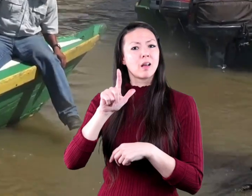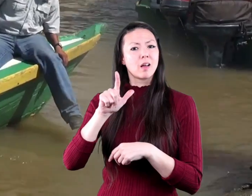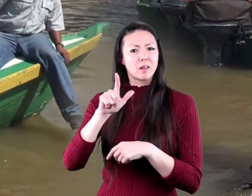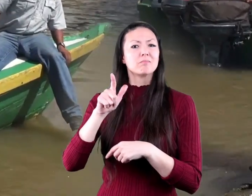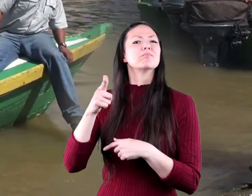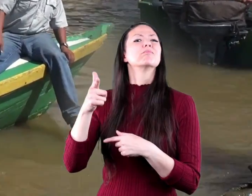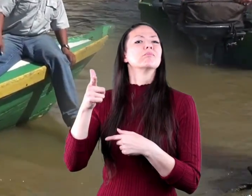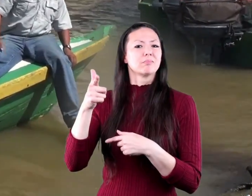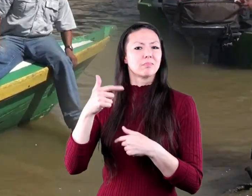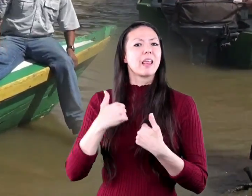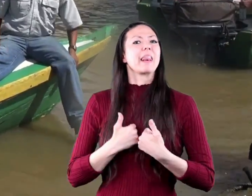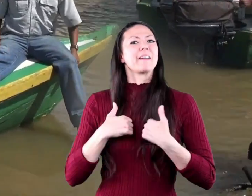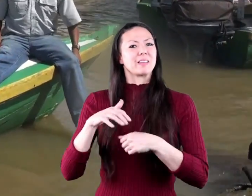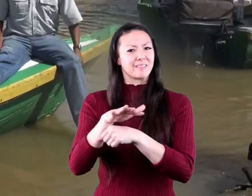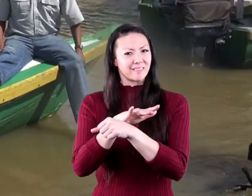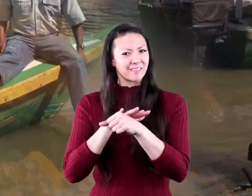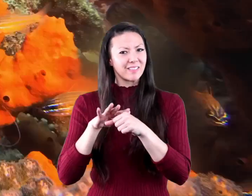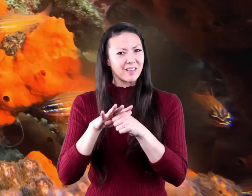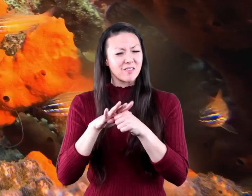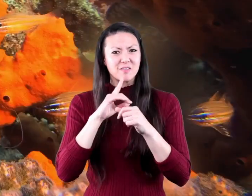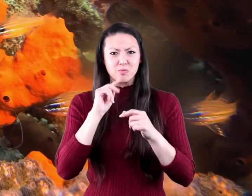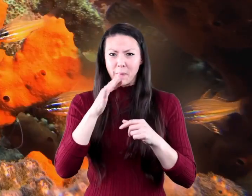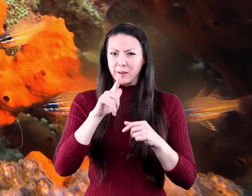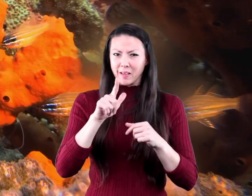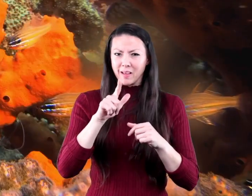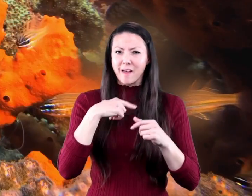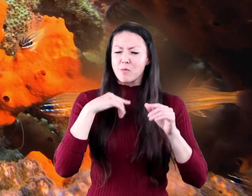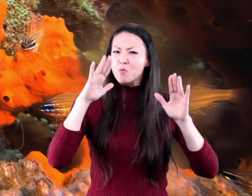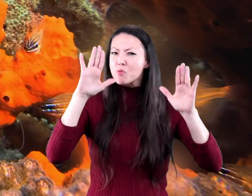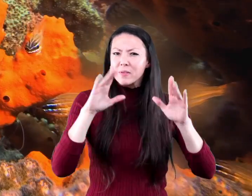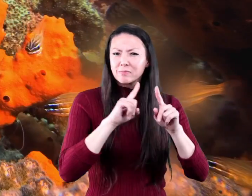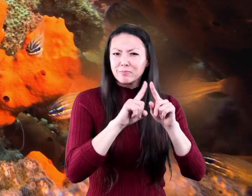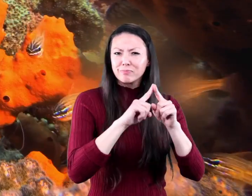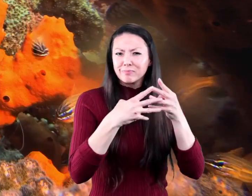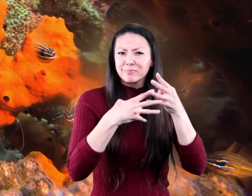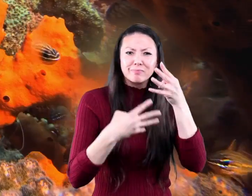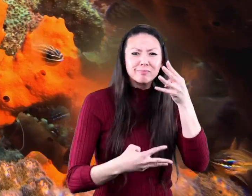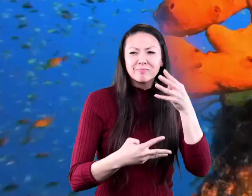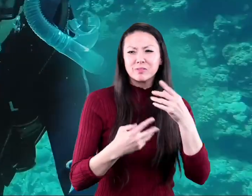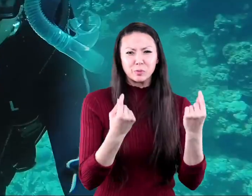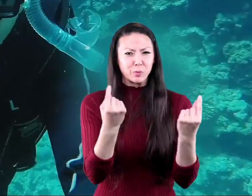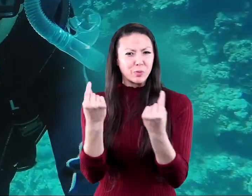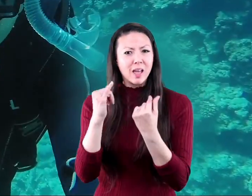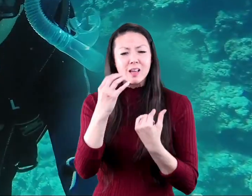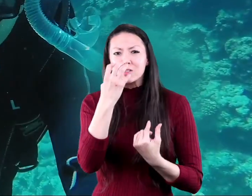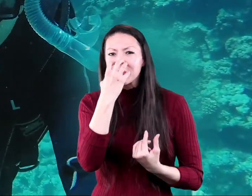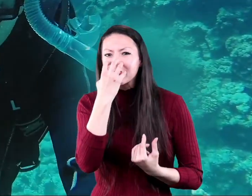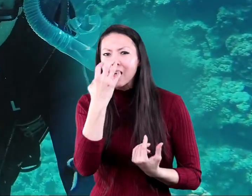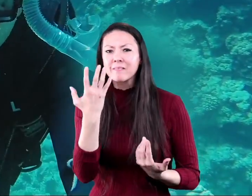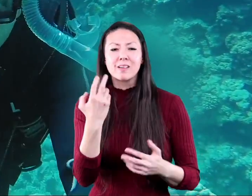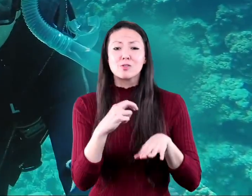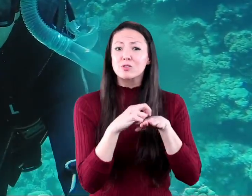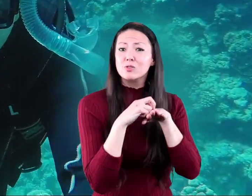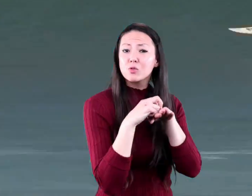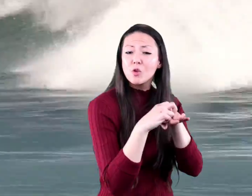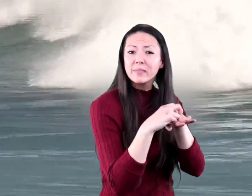a living by showing tourists the wonderful things that the regions have to offer like scuba diving surfing